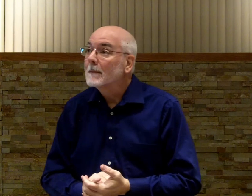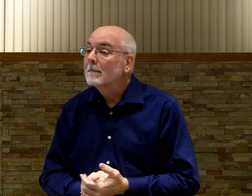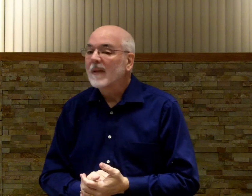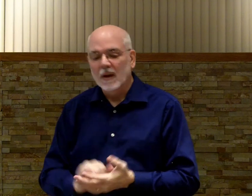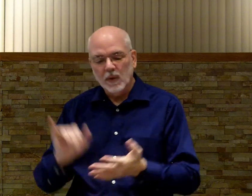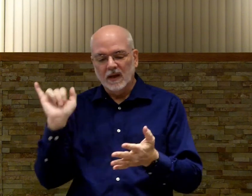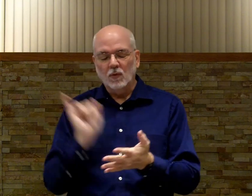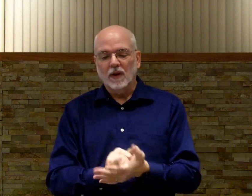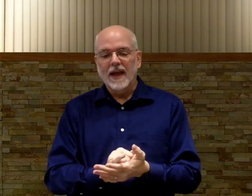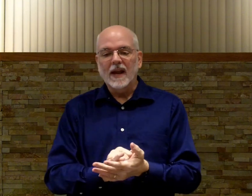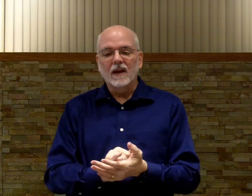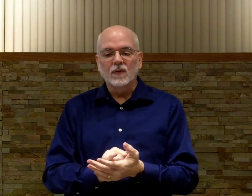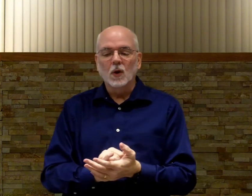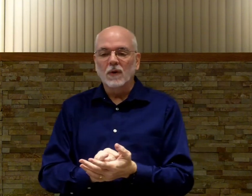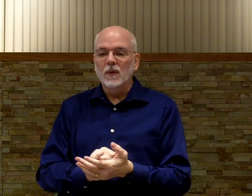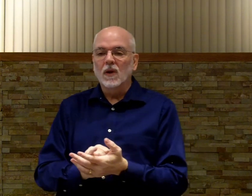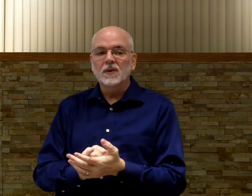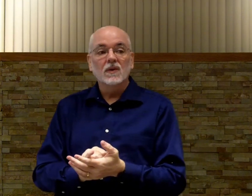and we can leave the word that out of note if we want to,